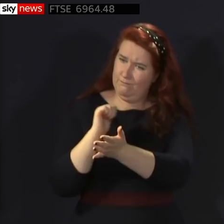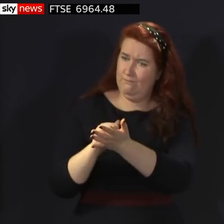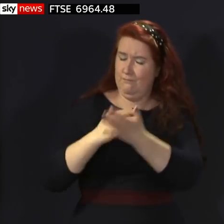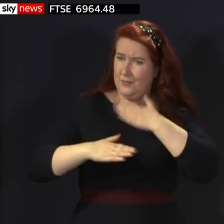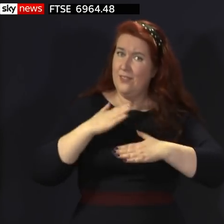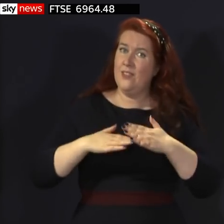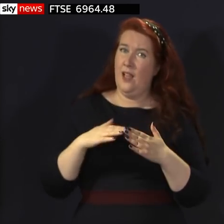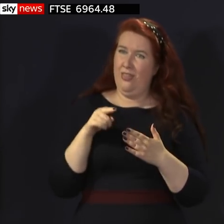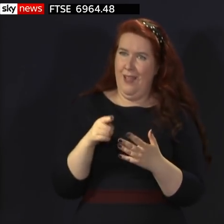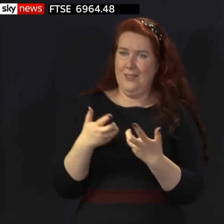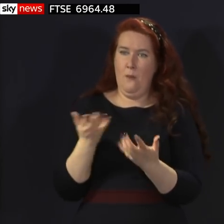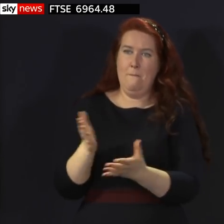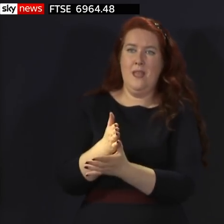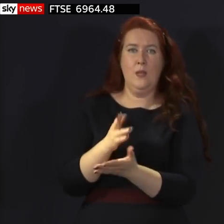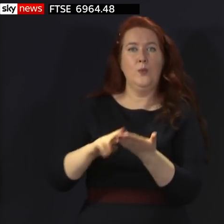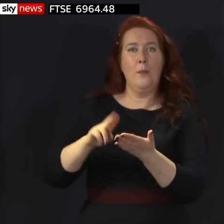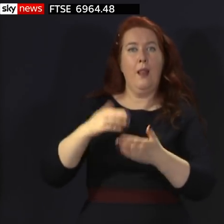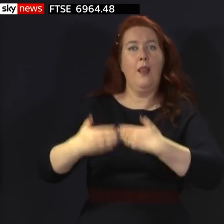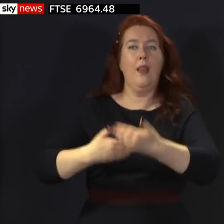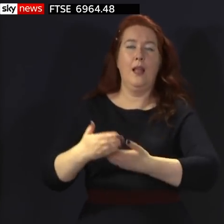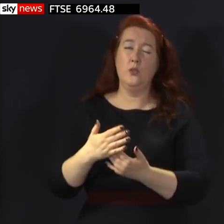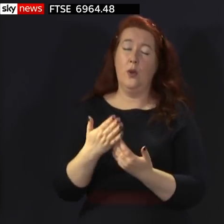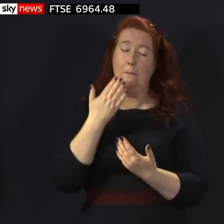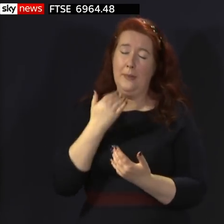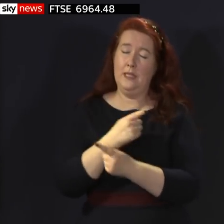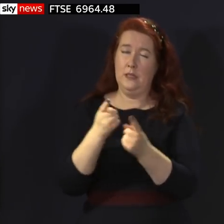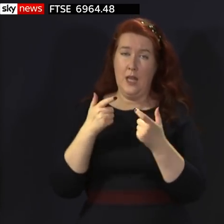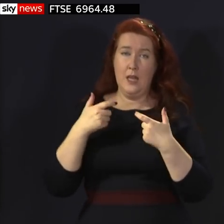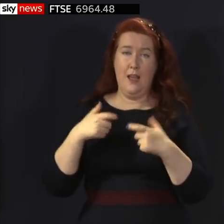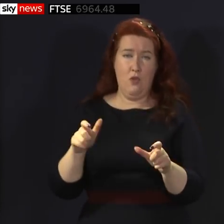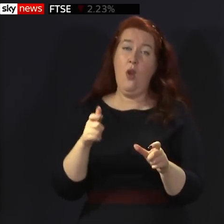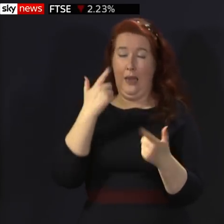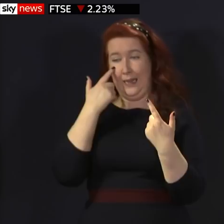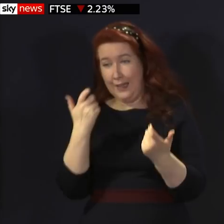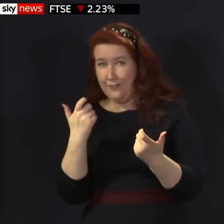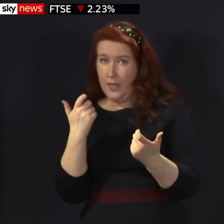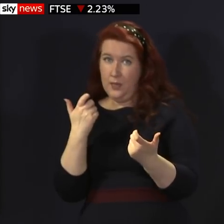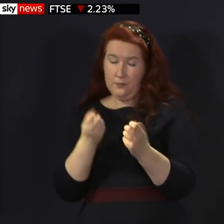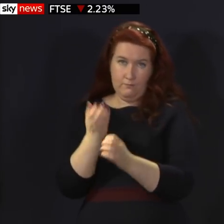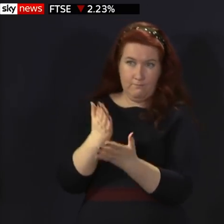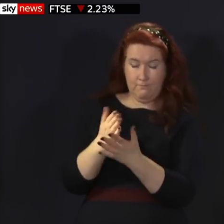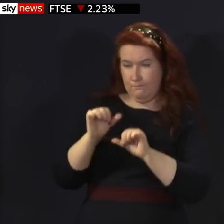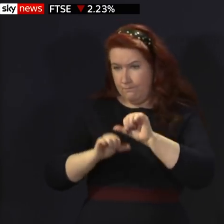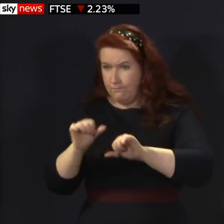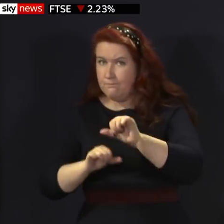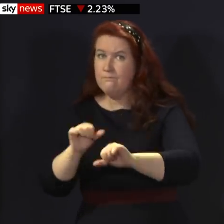return to normality. So please continue to be careful and cautious as we take these next steps forward. We will